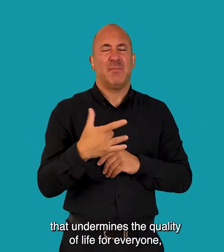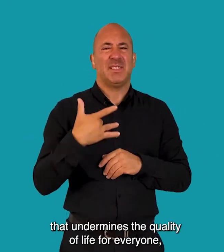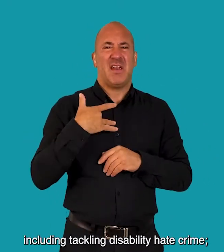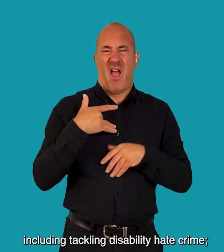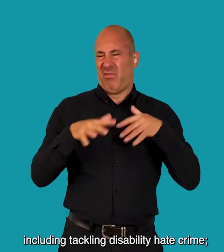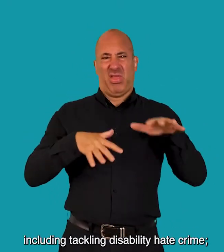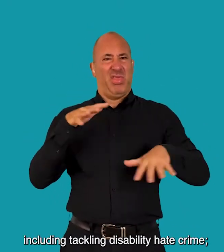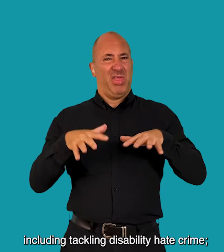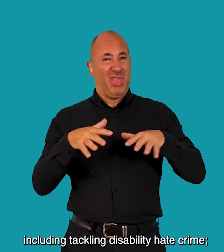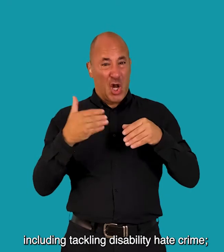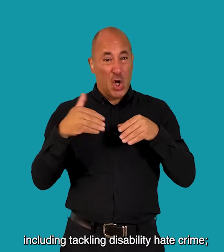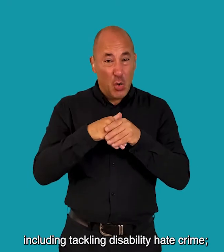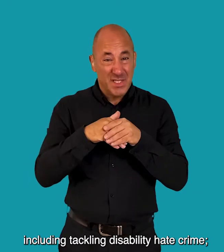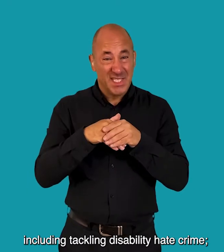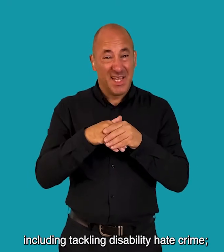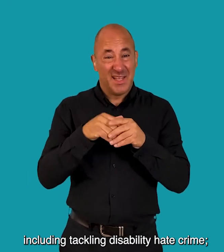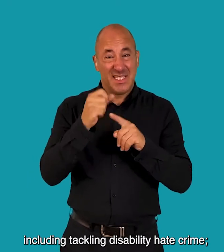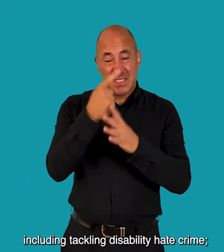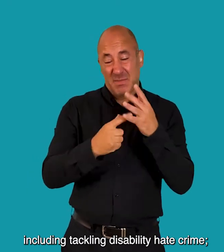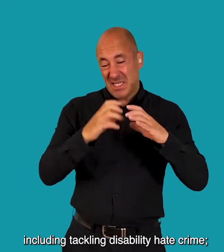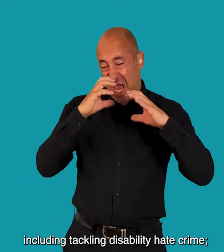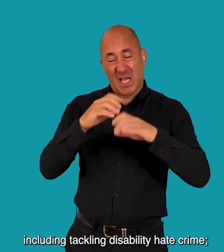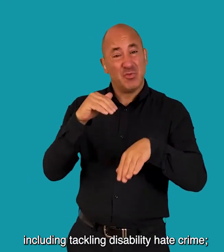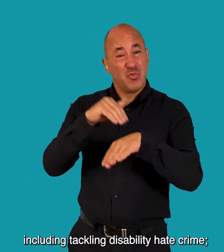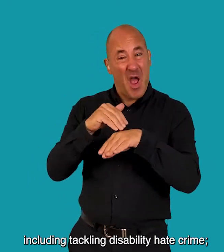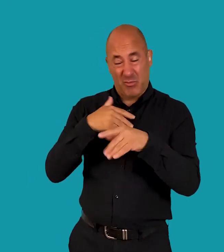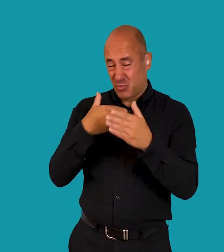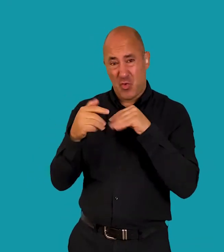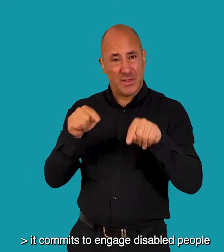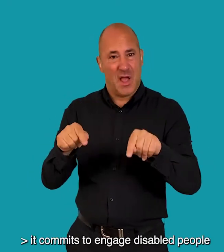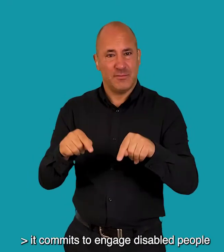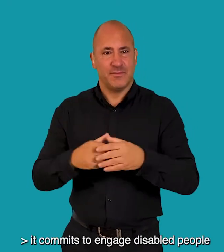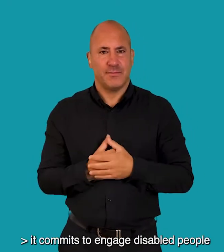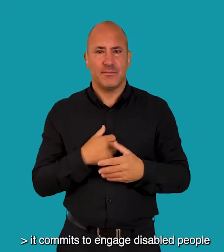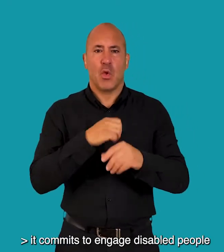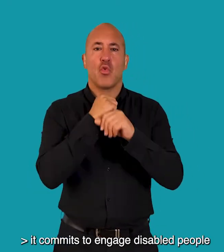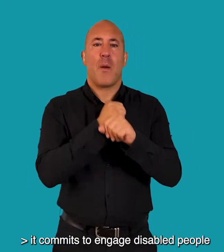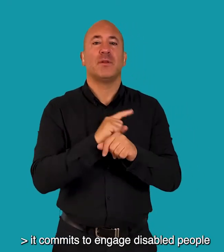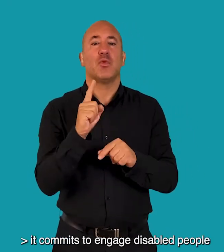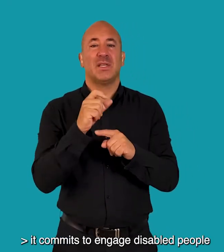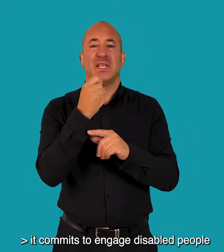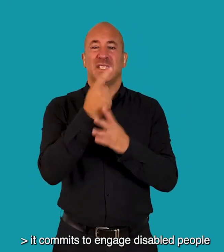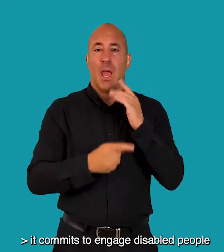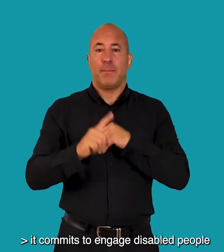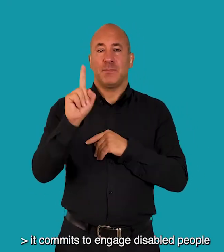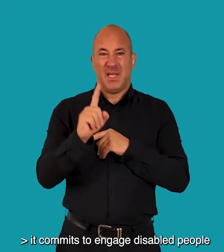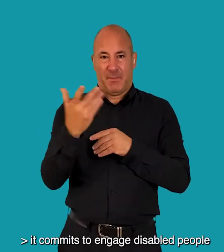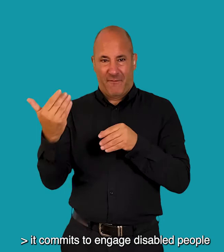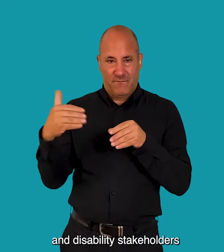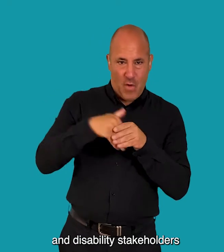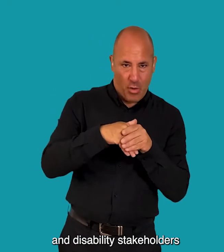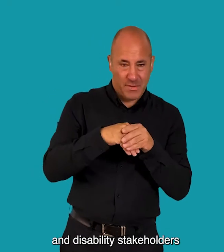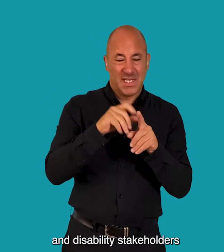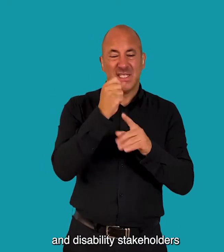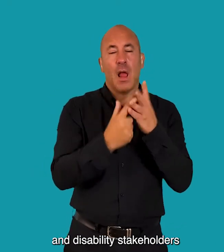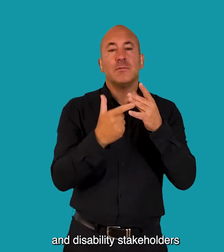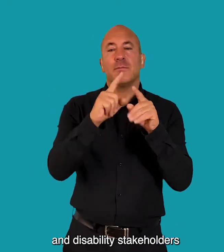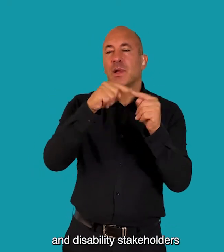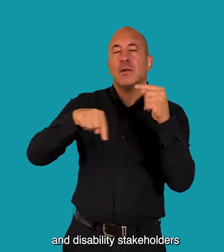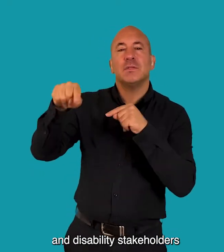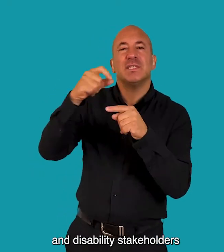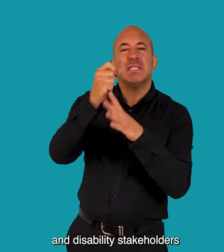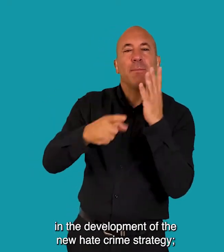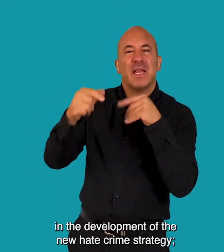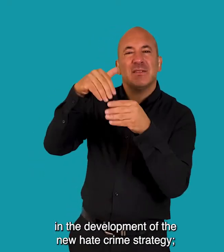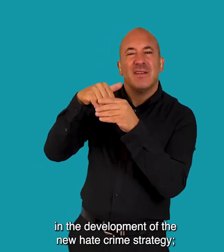everyone Including tackling disability hate crime, including commits to engage disabled people and disability